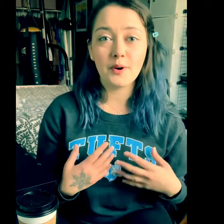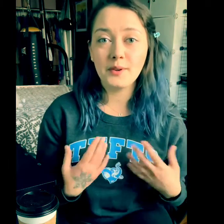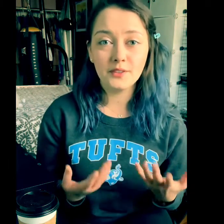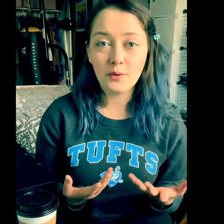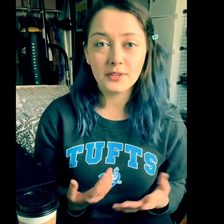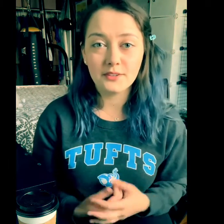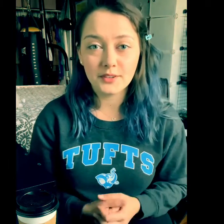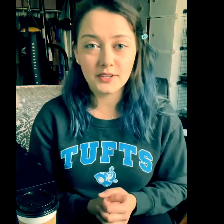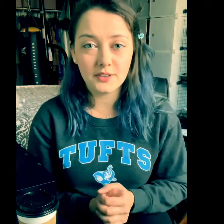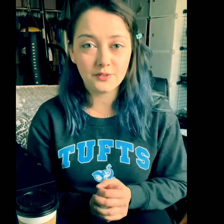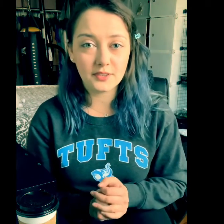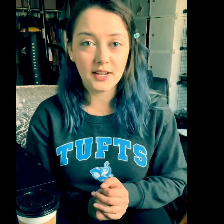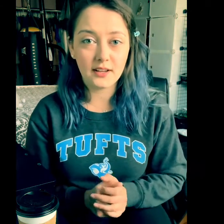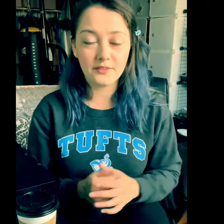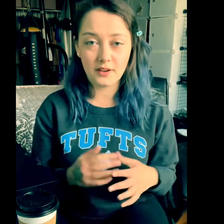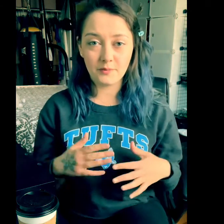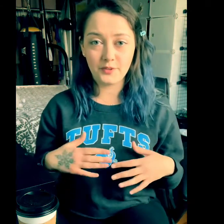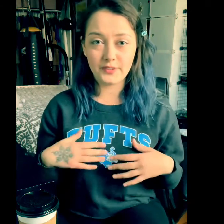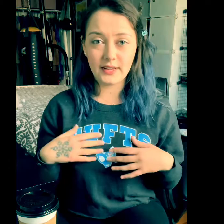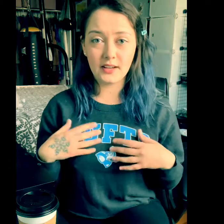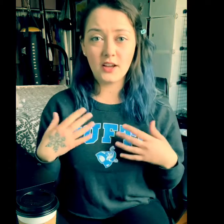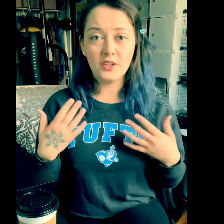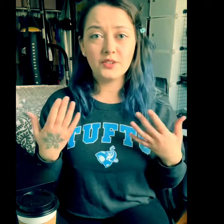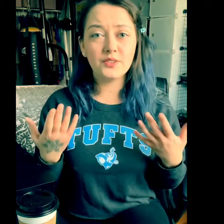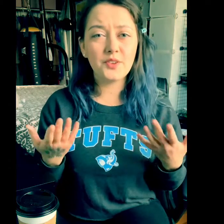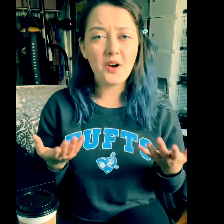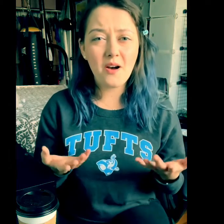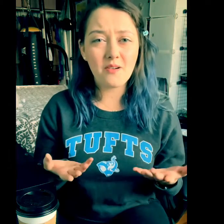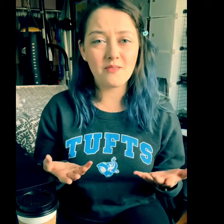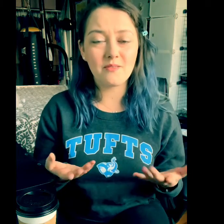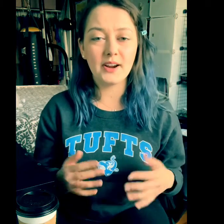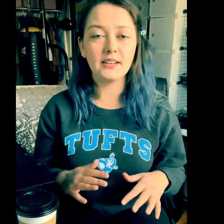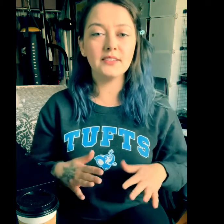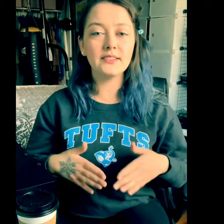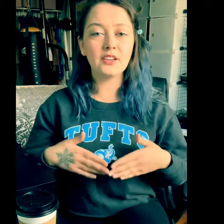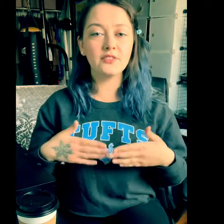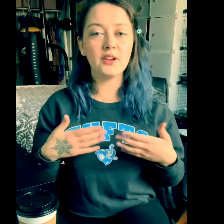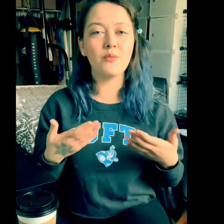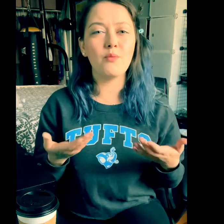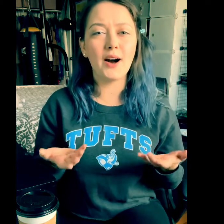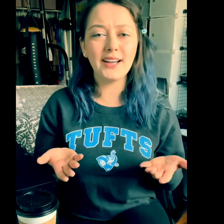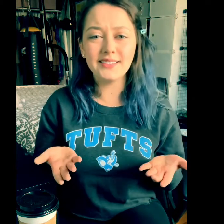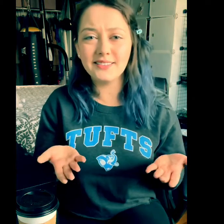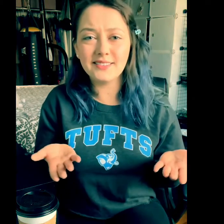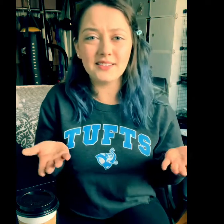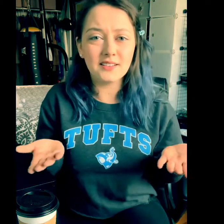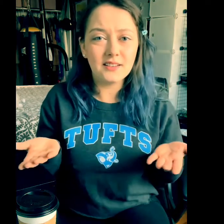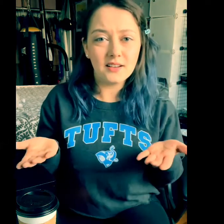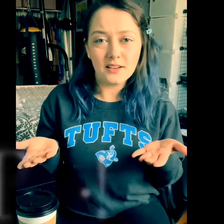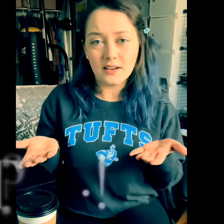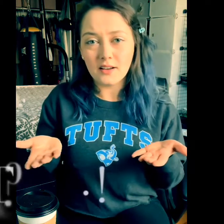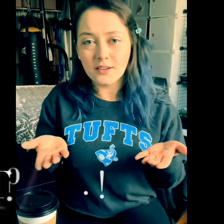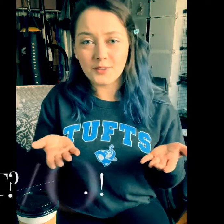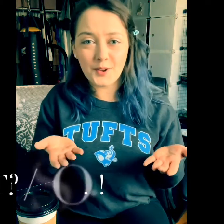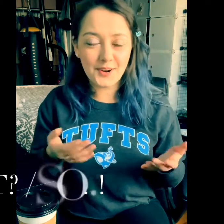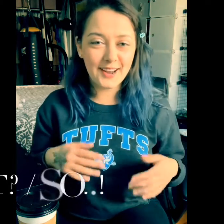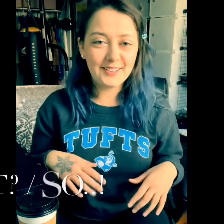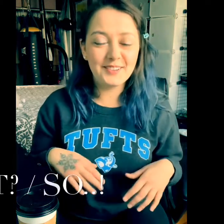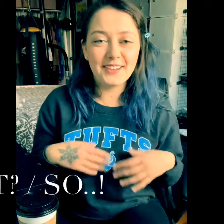what we normally do in usual life I'm just like So Right This is actually a what So you're kind of doing